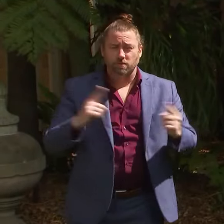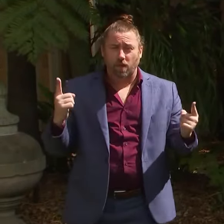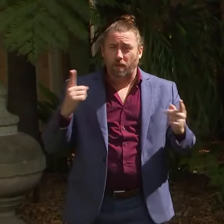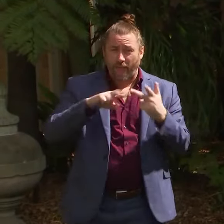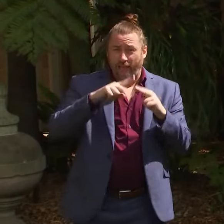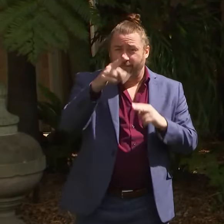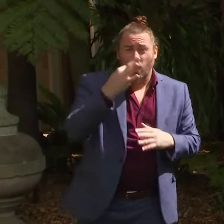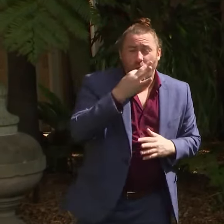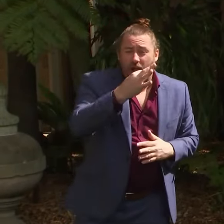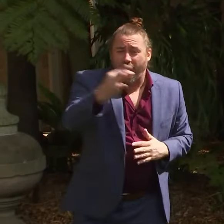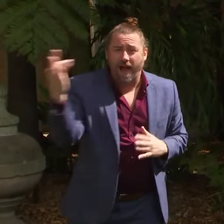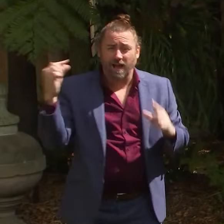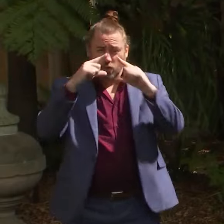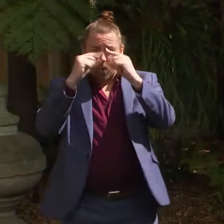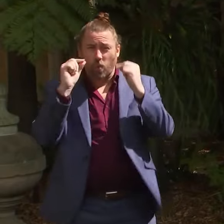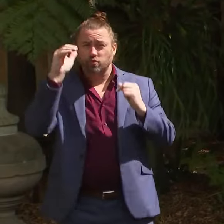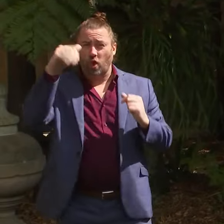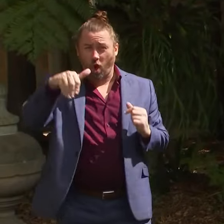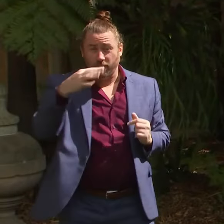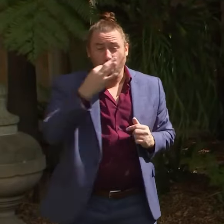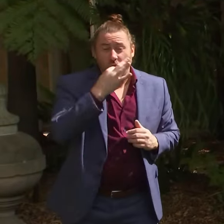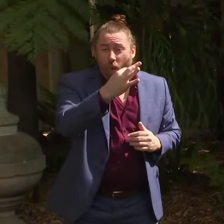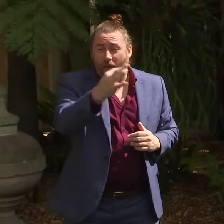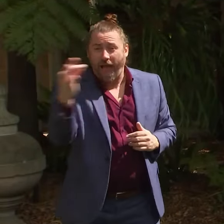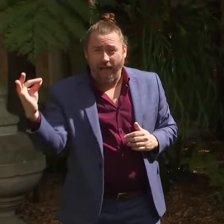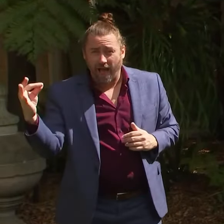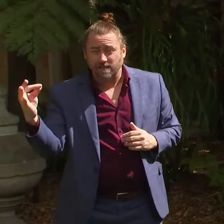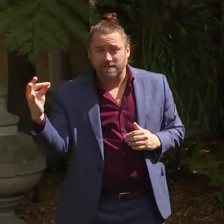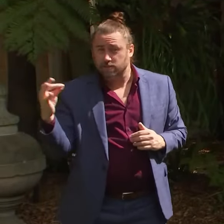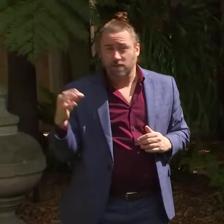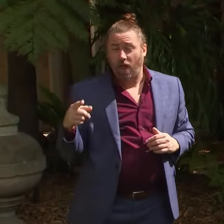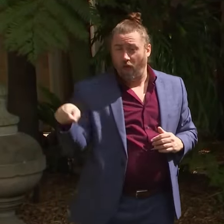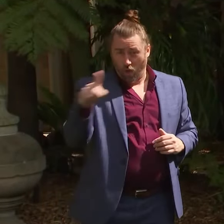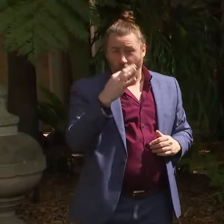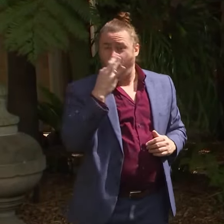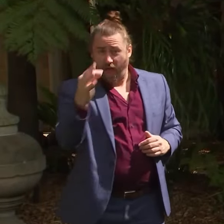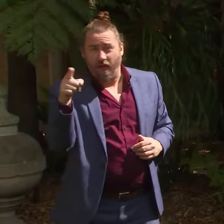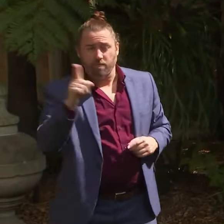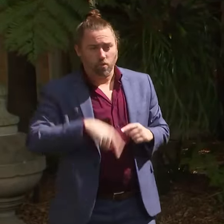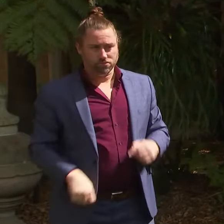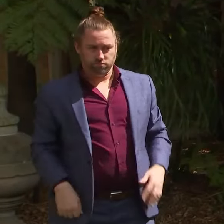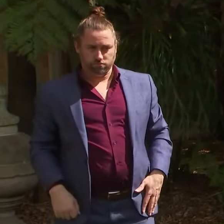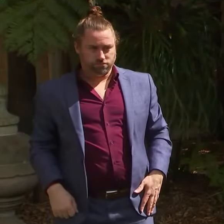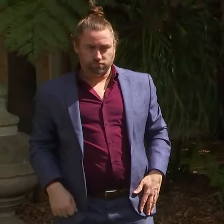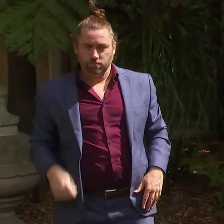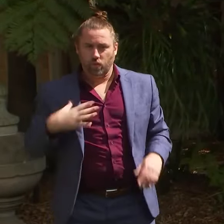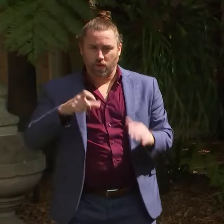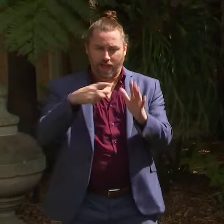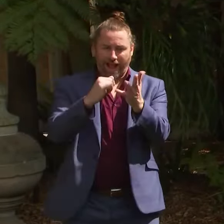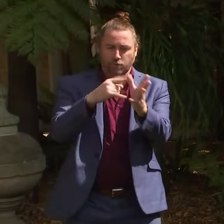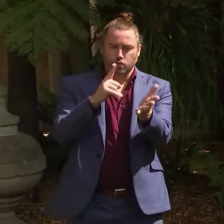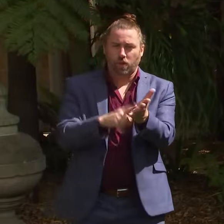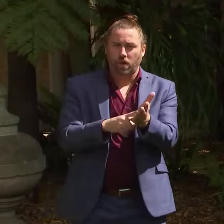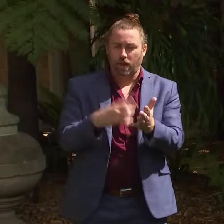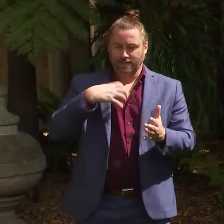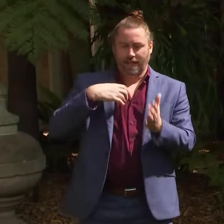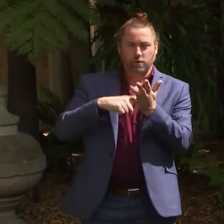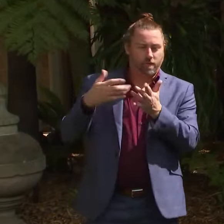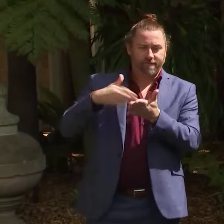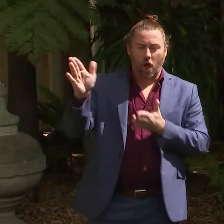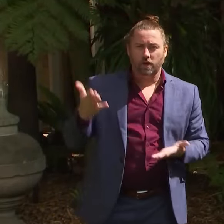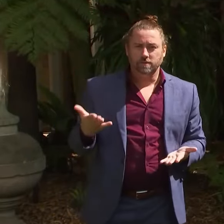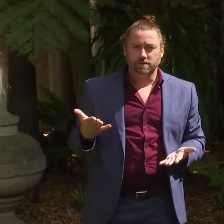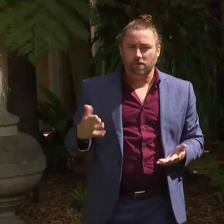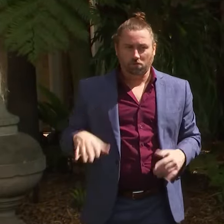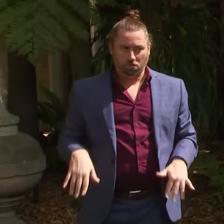and you'll find it hard to do that because they're pretty scared to speak up because most of them are casual, uh, that, um, you